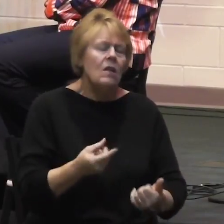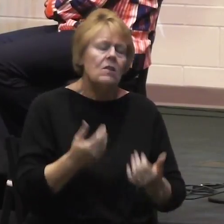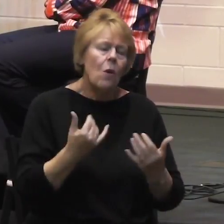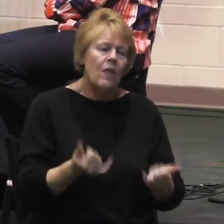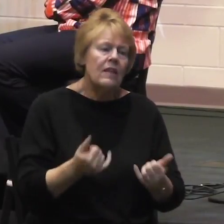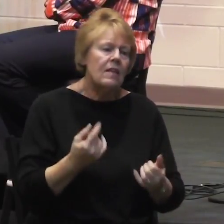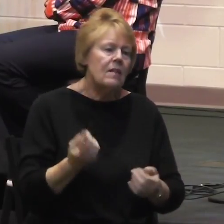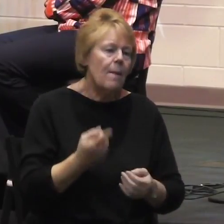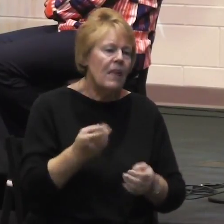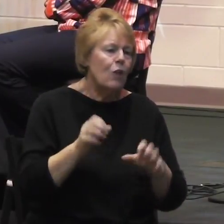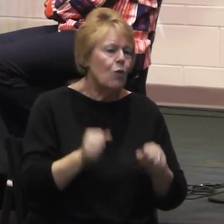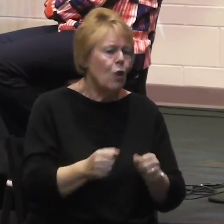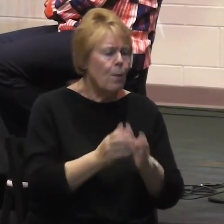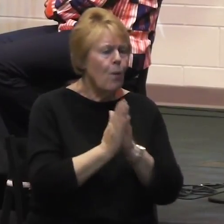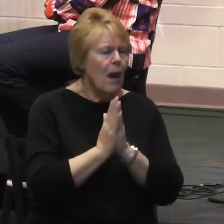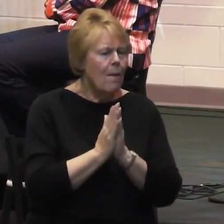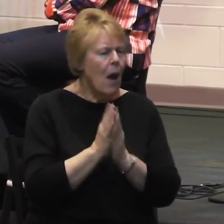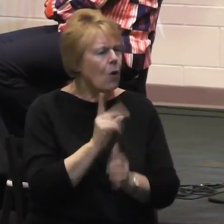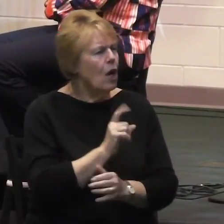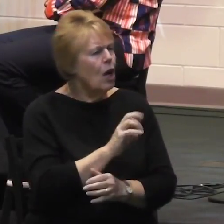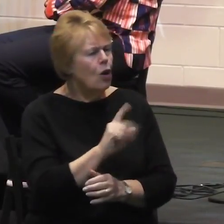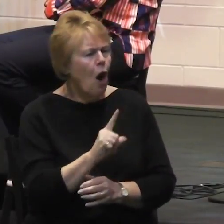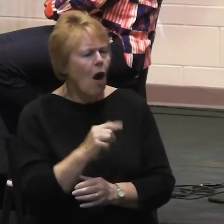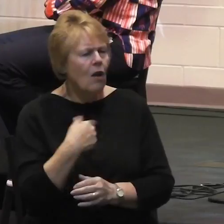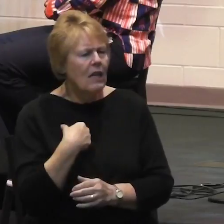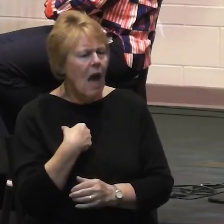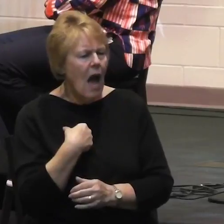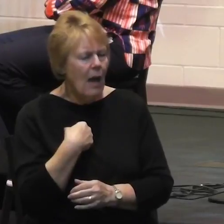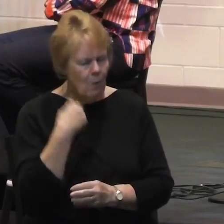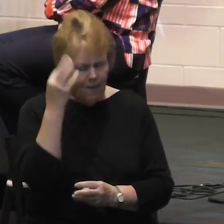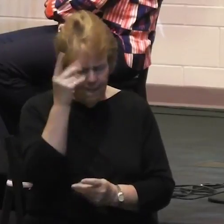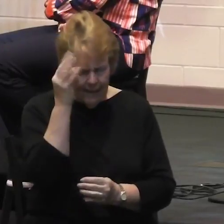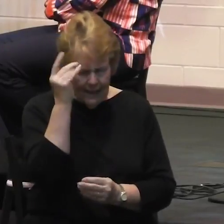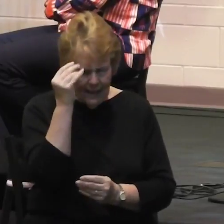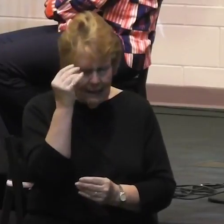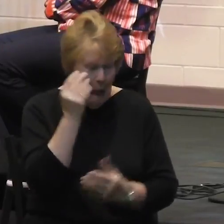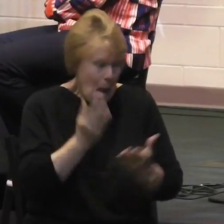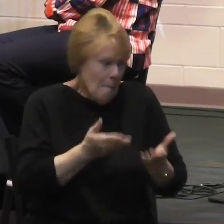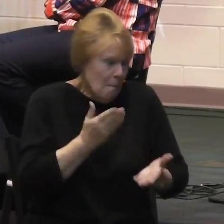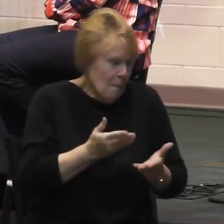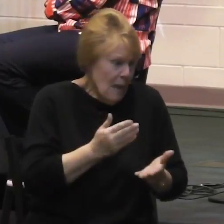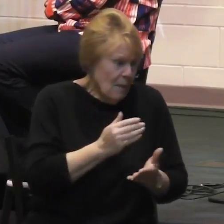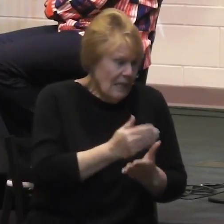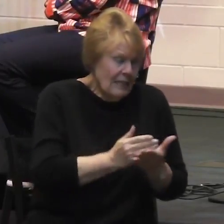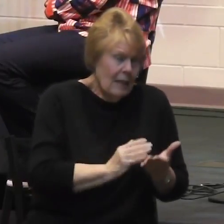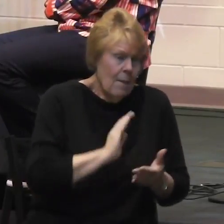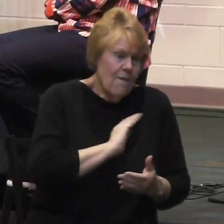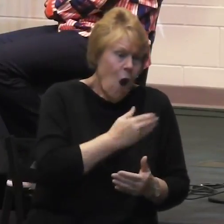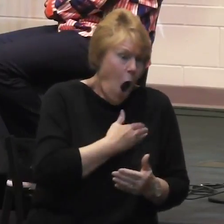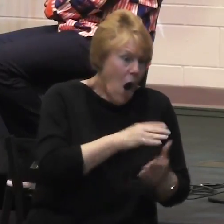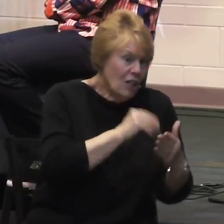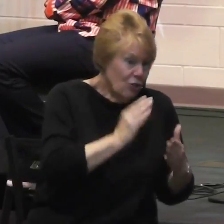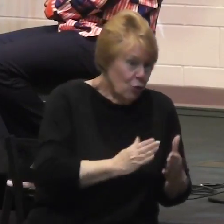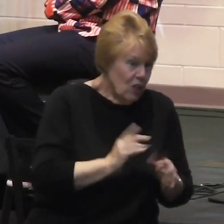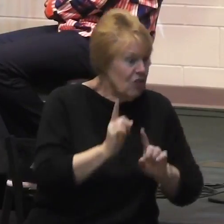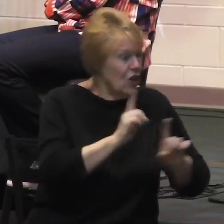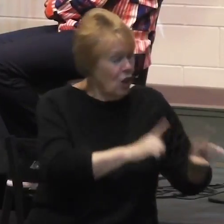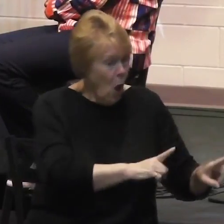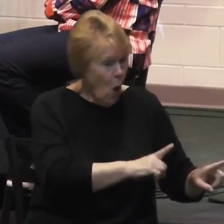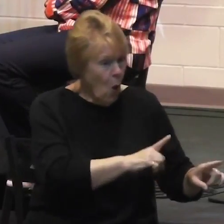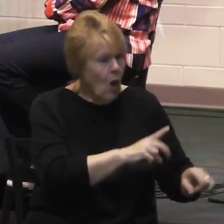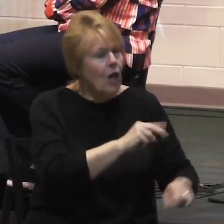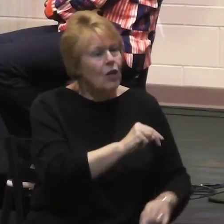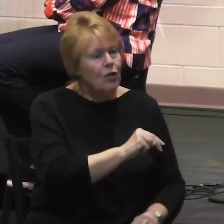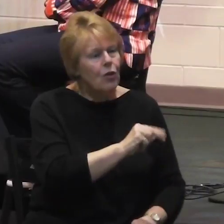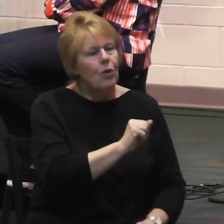just kind of brainstorming about could it be that some of our students and college students could go to Nairobi, meet up with some of our covenant